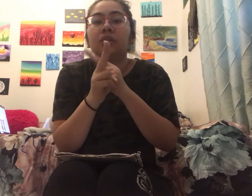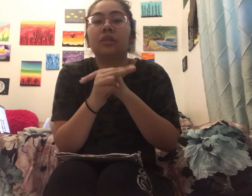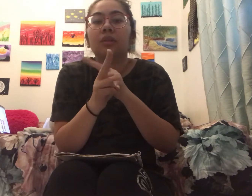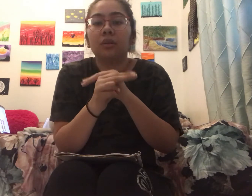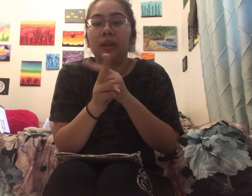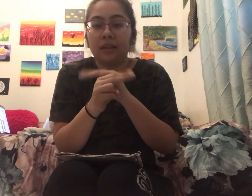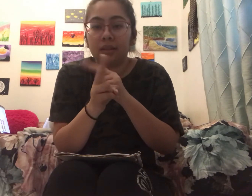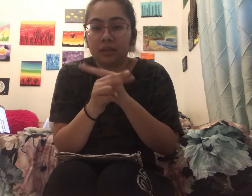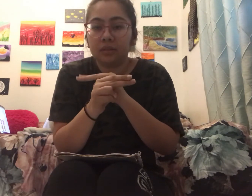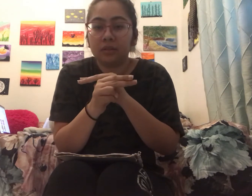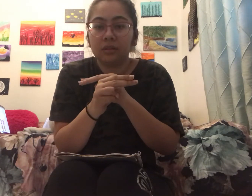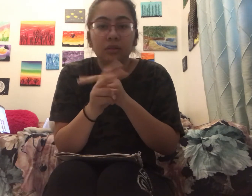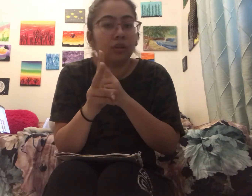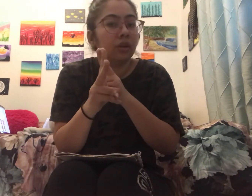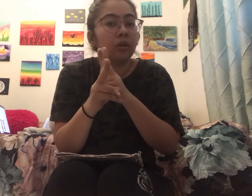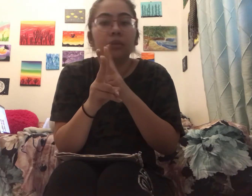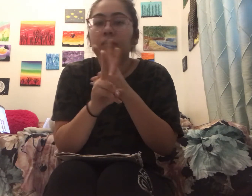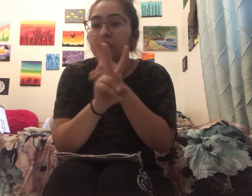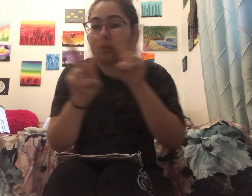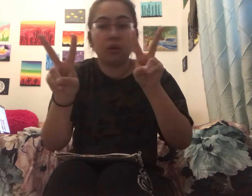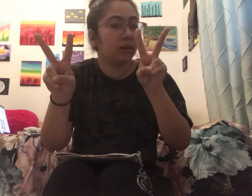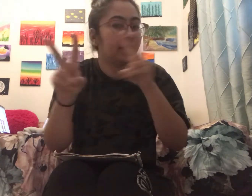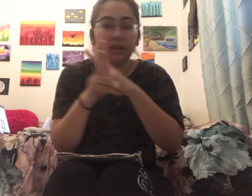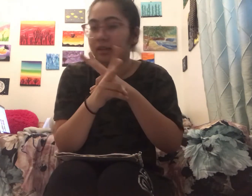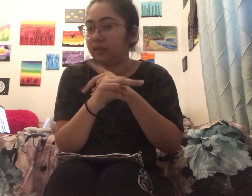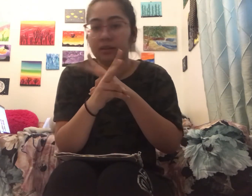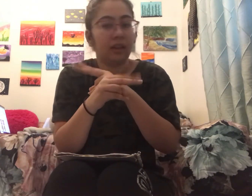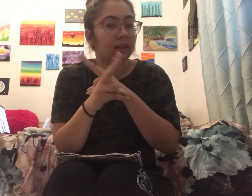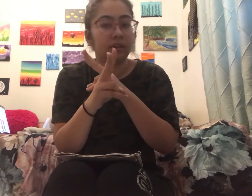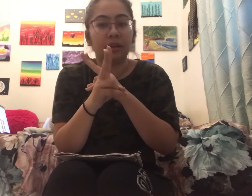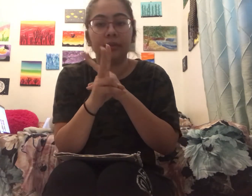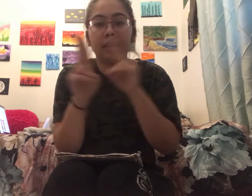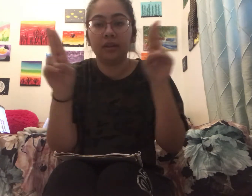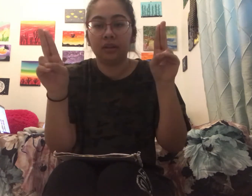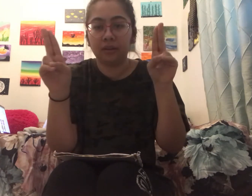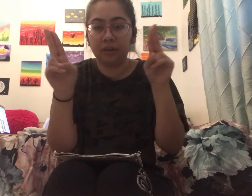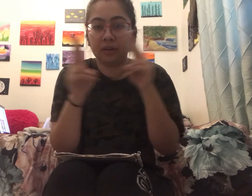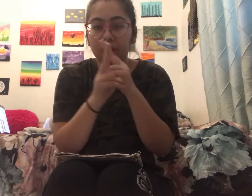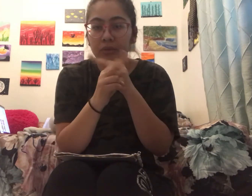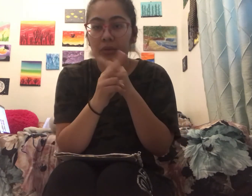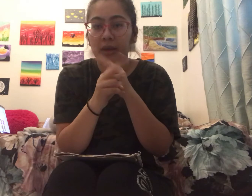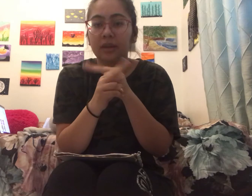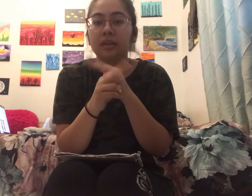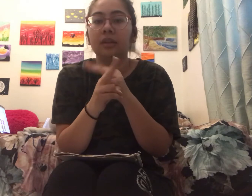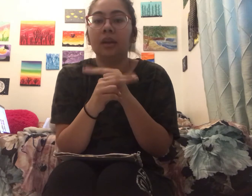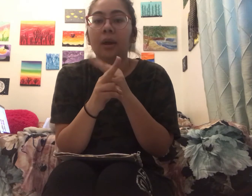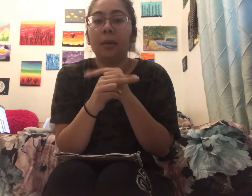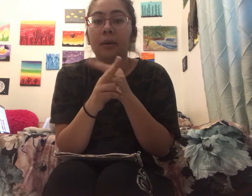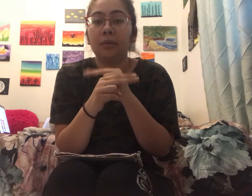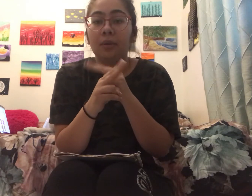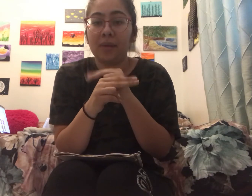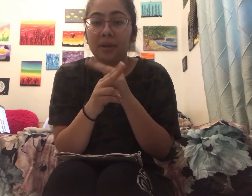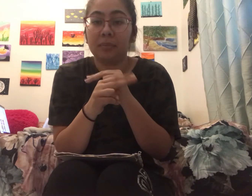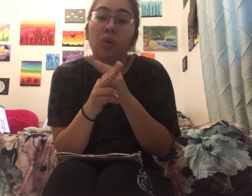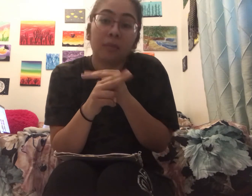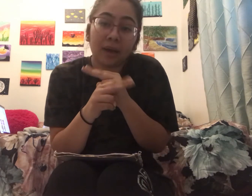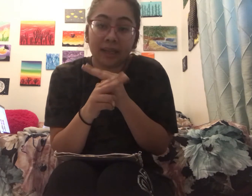just go like this don't go like this that's not right if they're closed okay rabbit or bunny